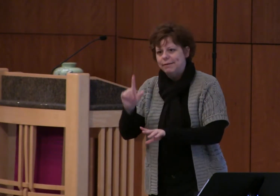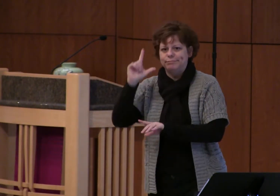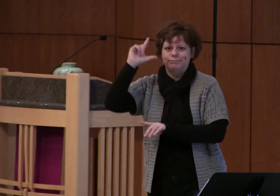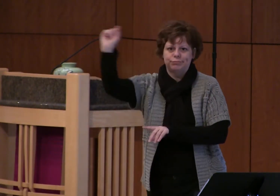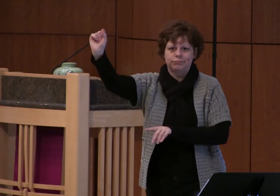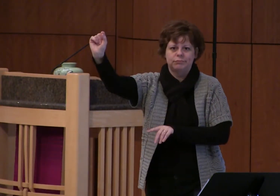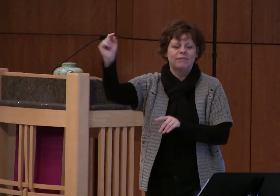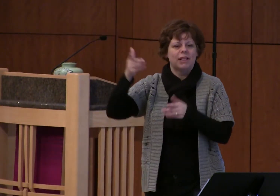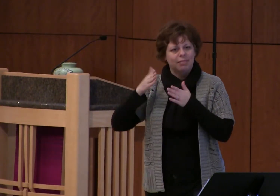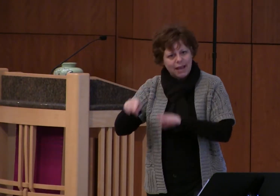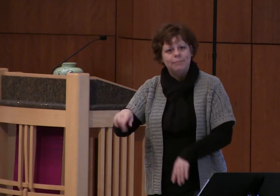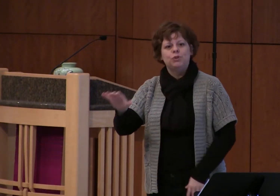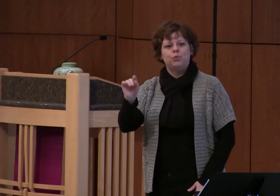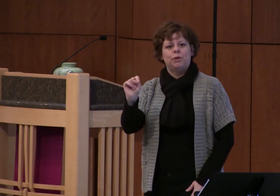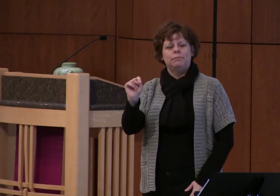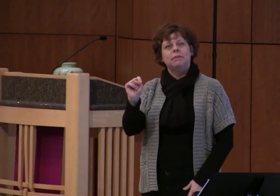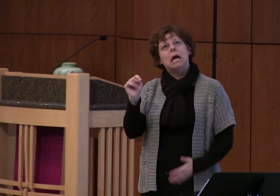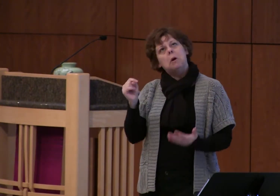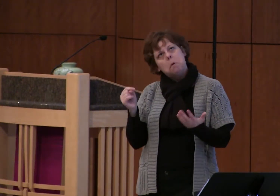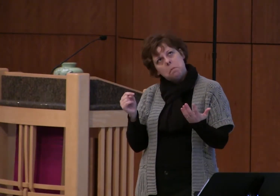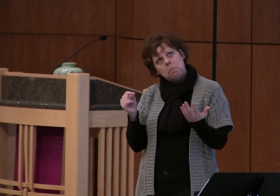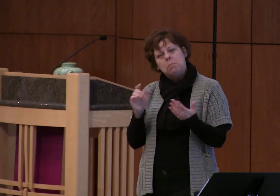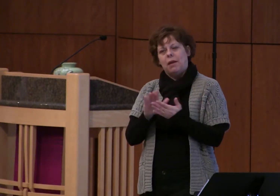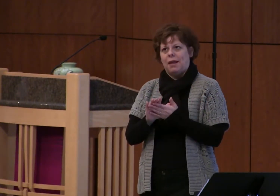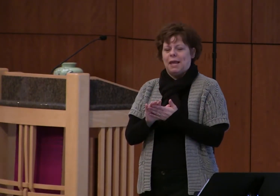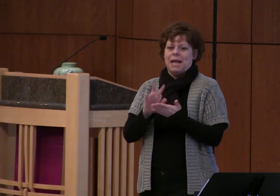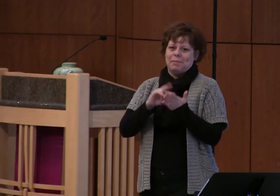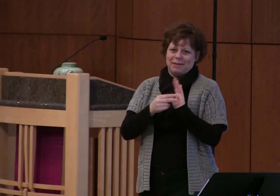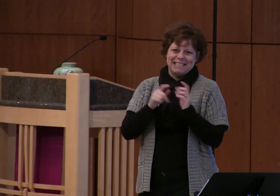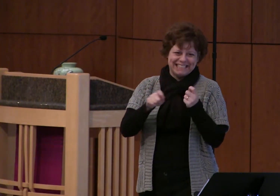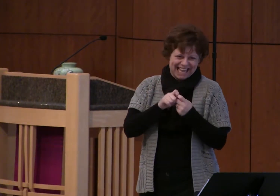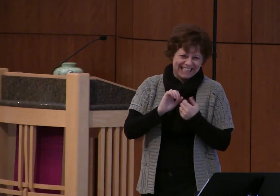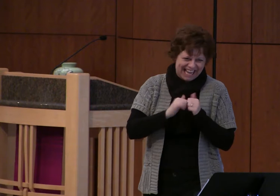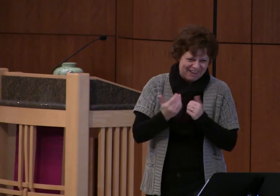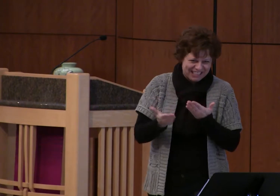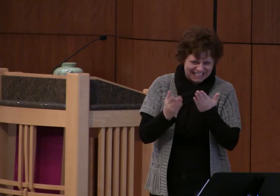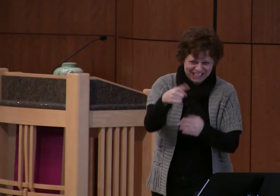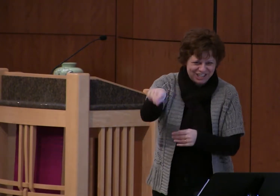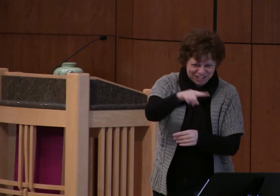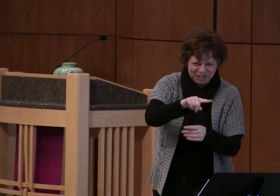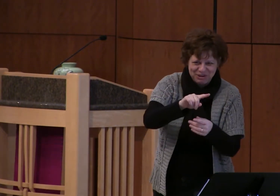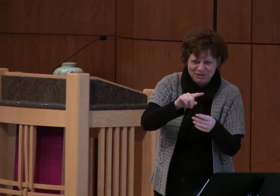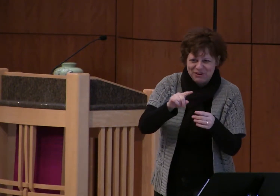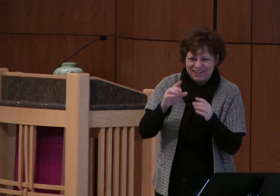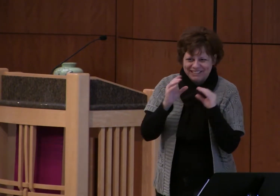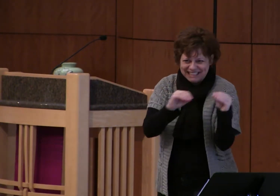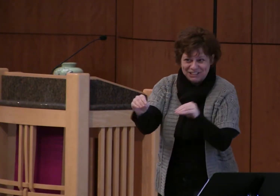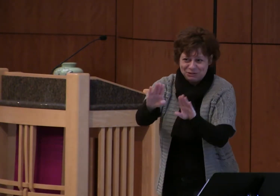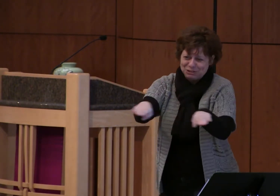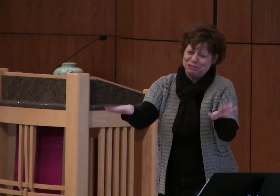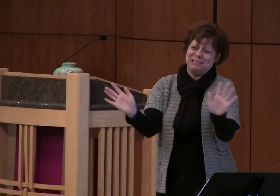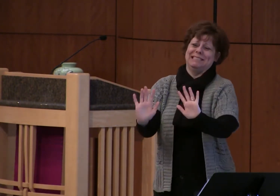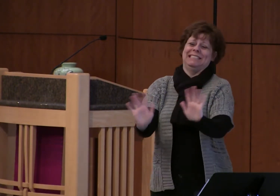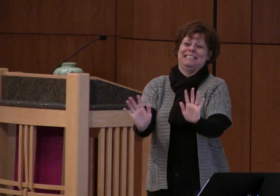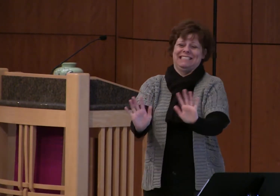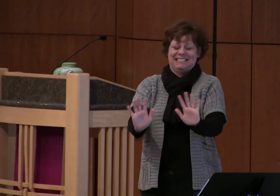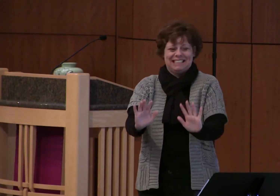now I'm not saying that's exactly the way to parent in every situation okay for one thing when young children are involved